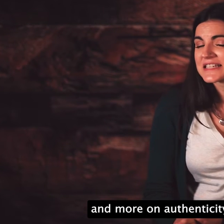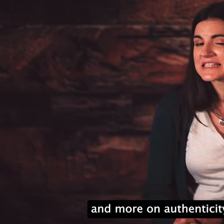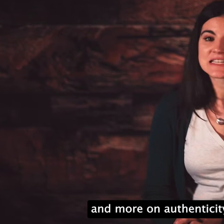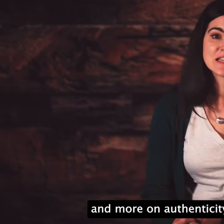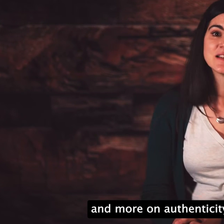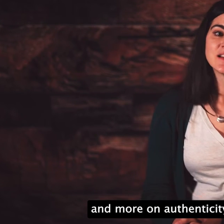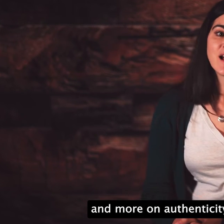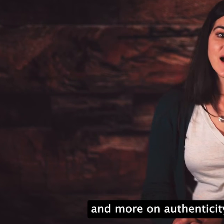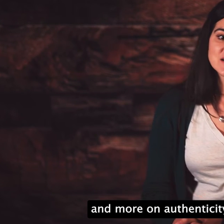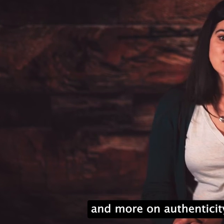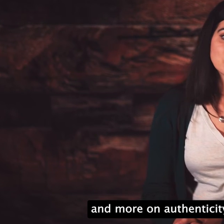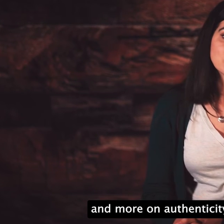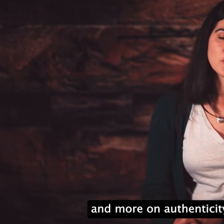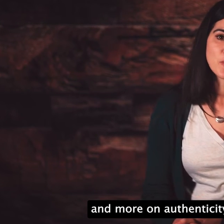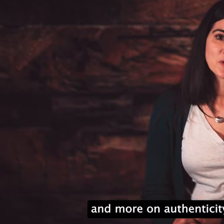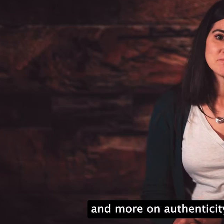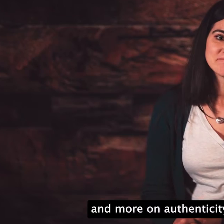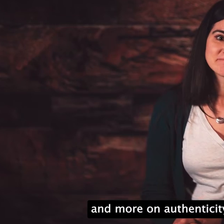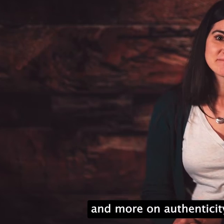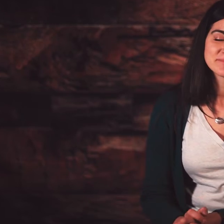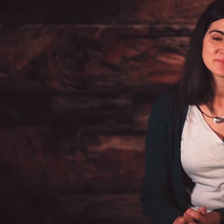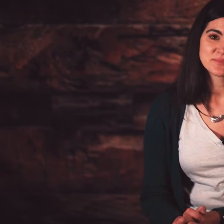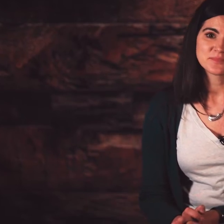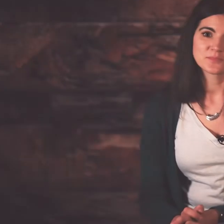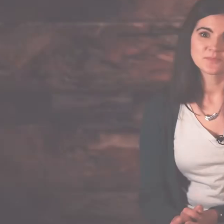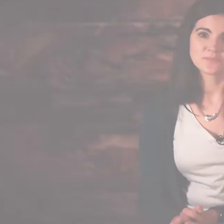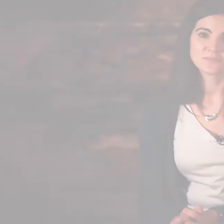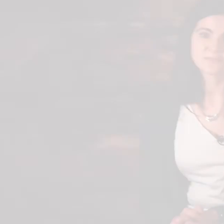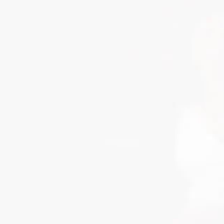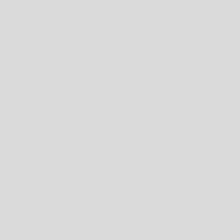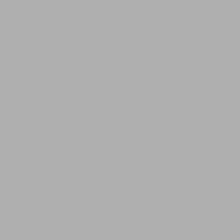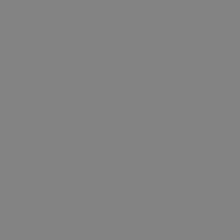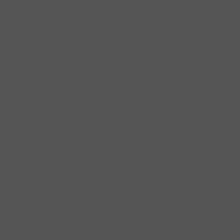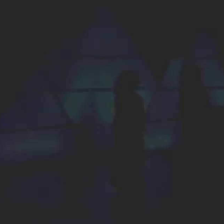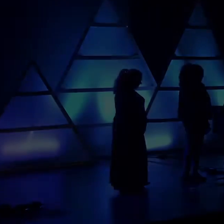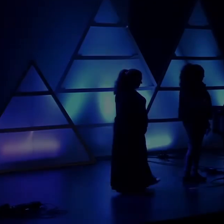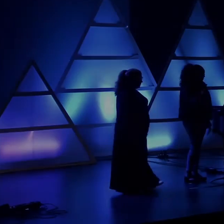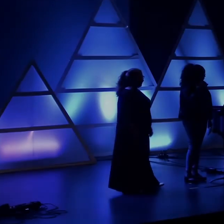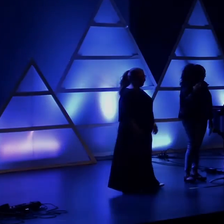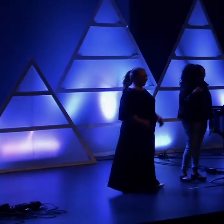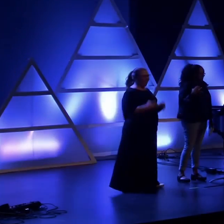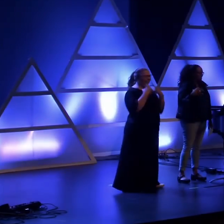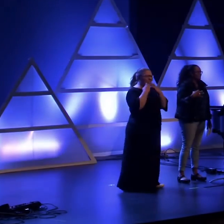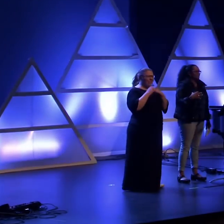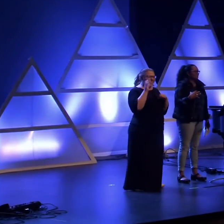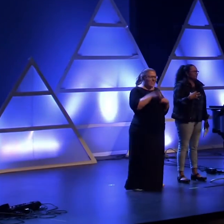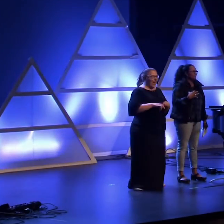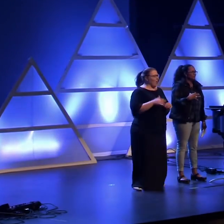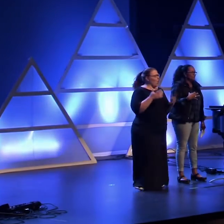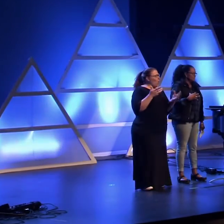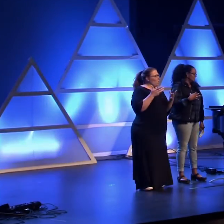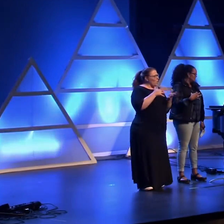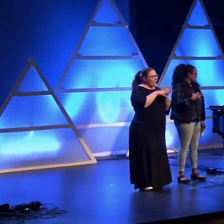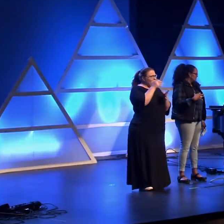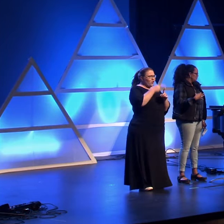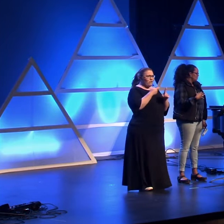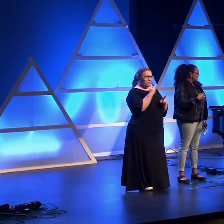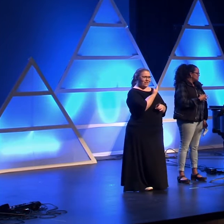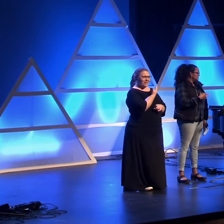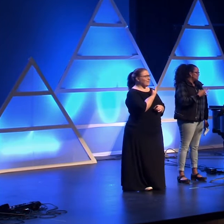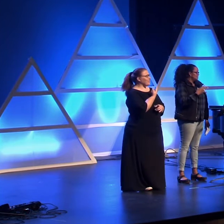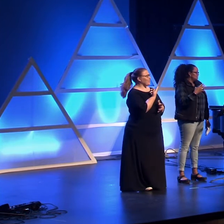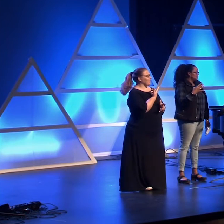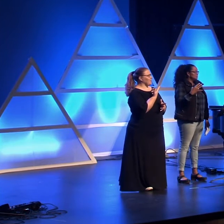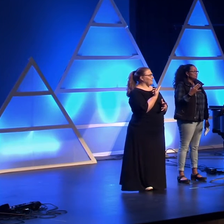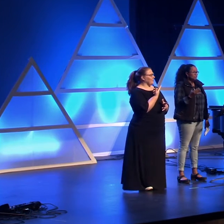authenticity as we move forward. I love that. So what's the lesson to be learned here? Well,